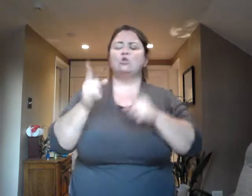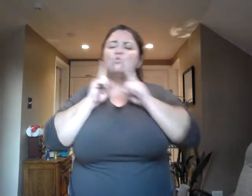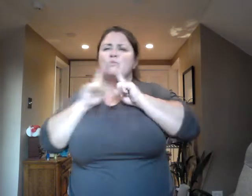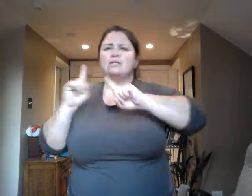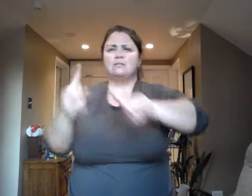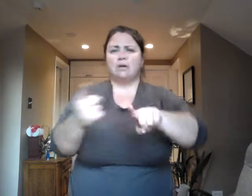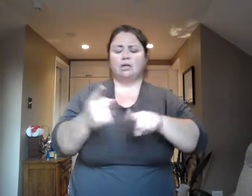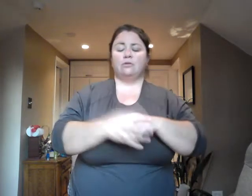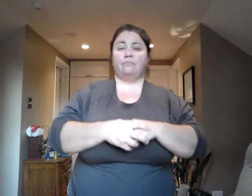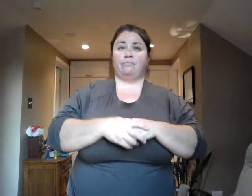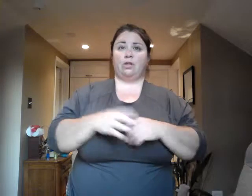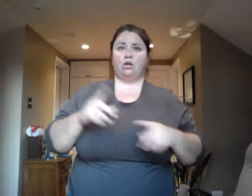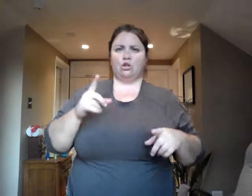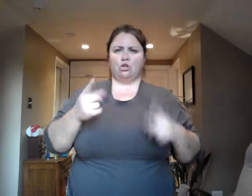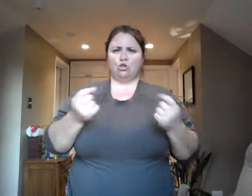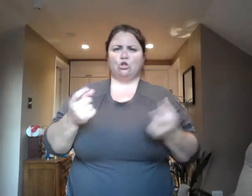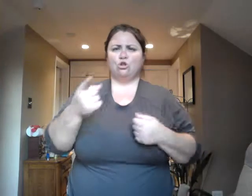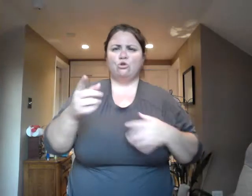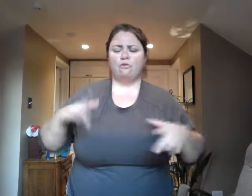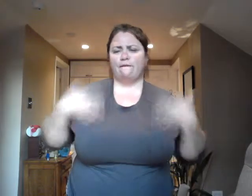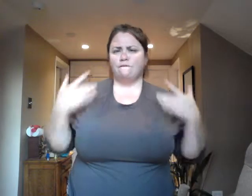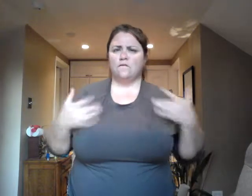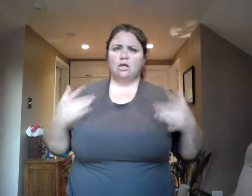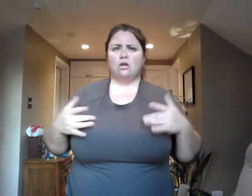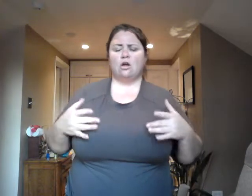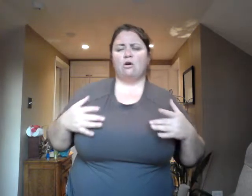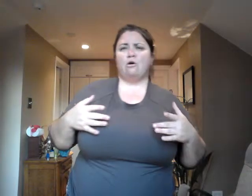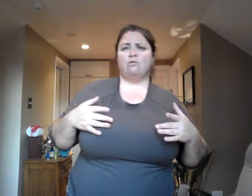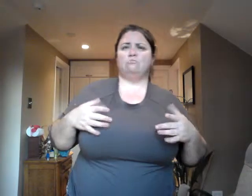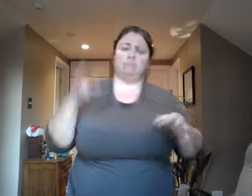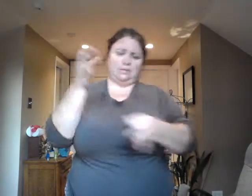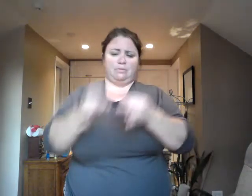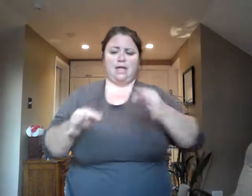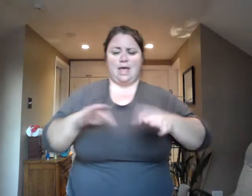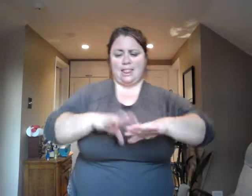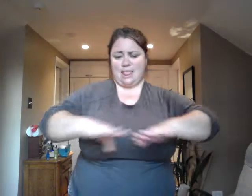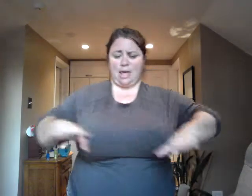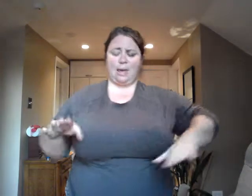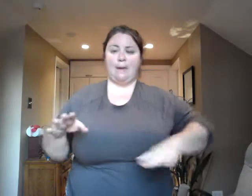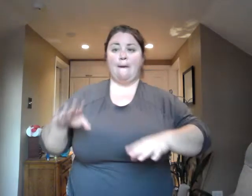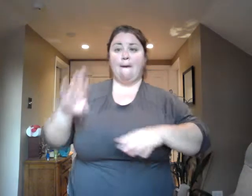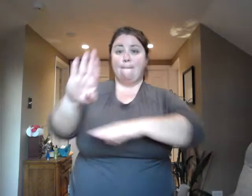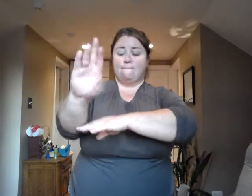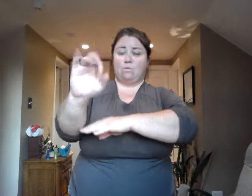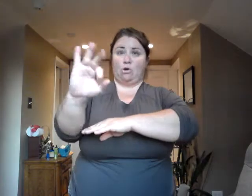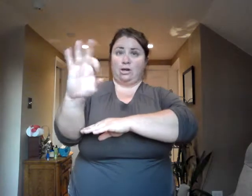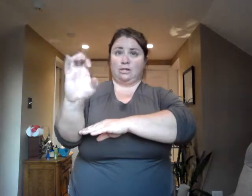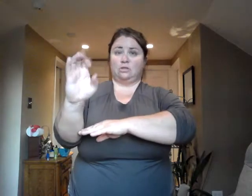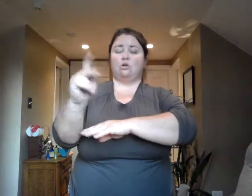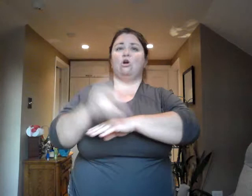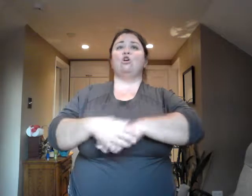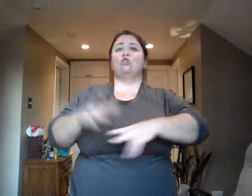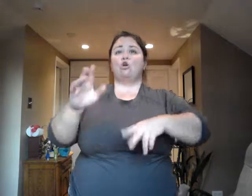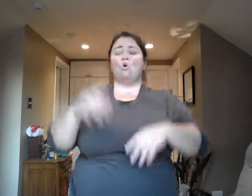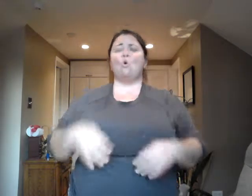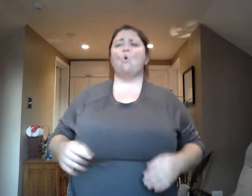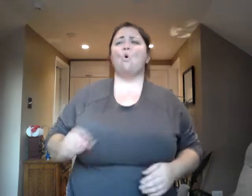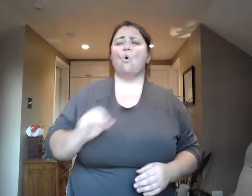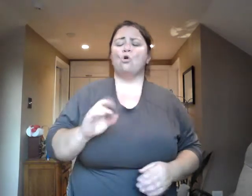Do you feel as though you simply laid bricks? Or do you retain the original joy and enthusiasm of your life